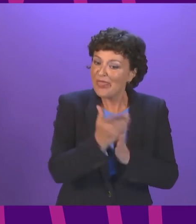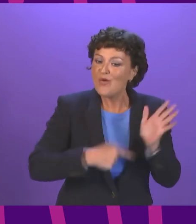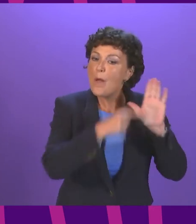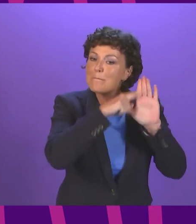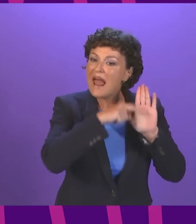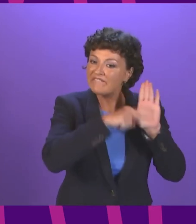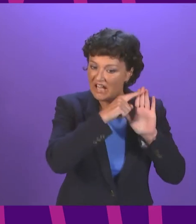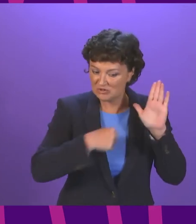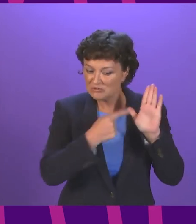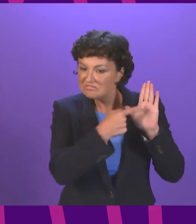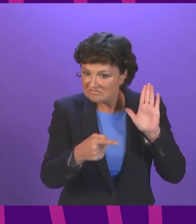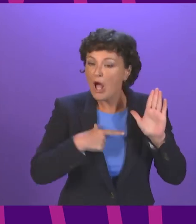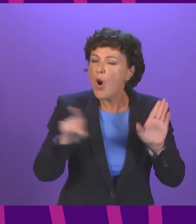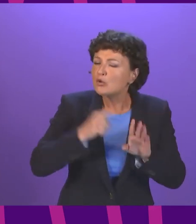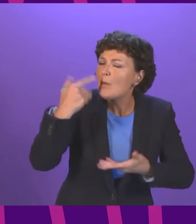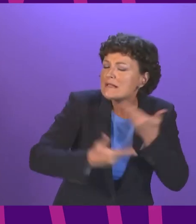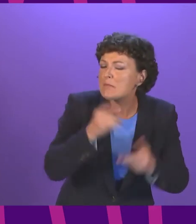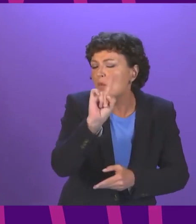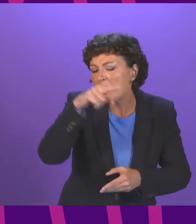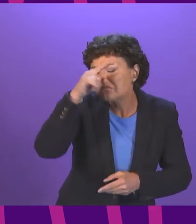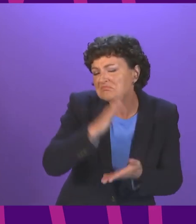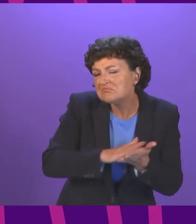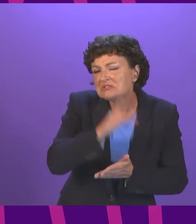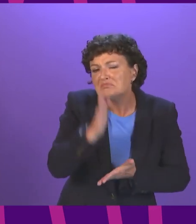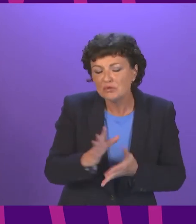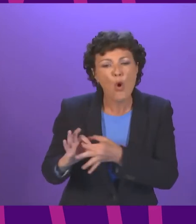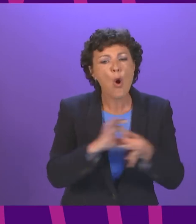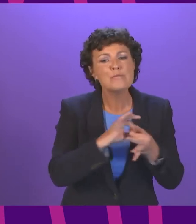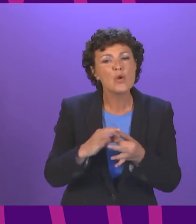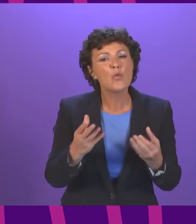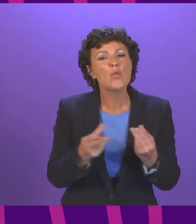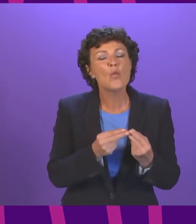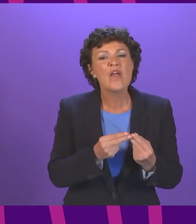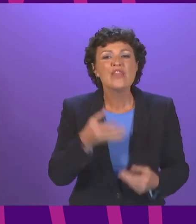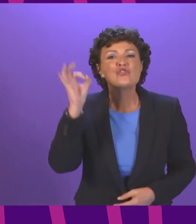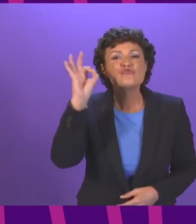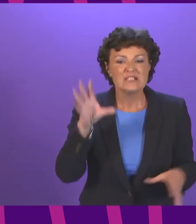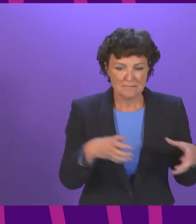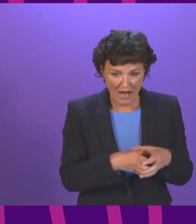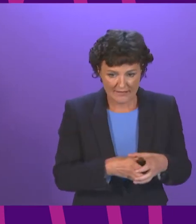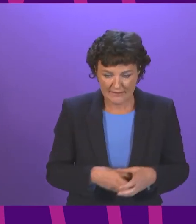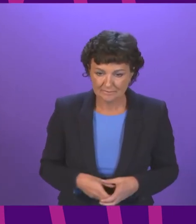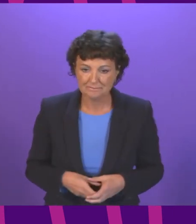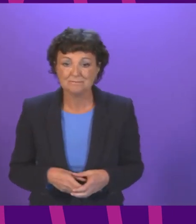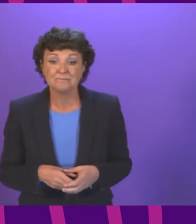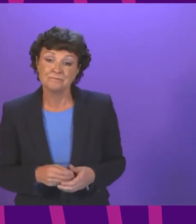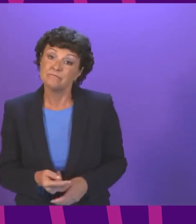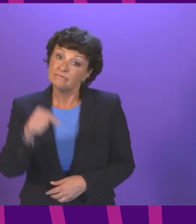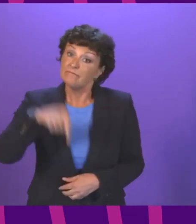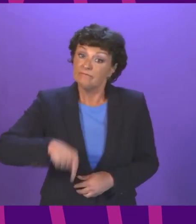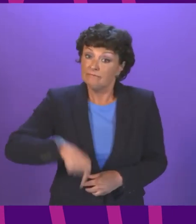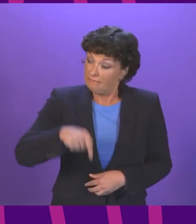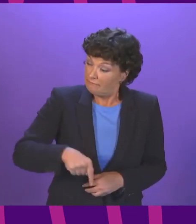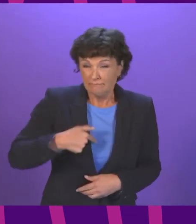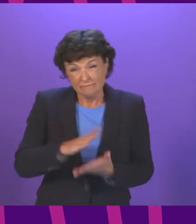cooperation agreement with the Scottish Green Party. This programme addresses the key challenges Scotland faces, and it aims to shape